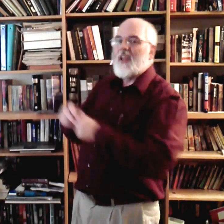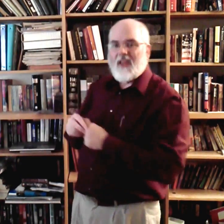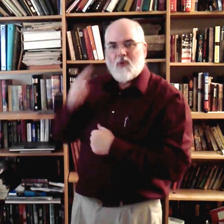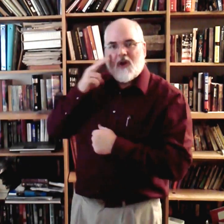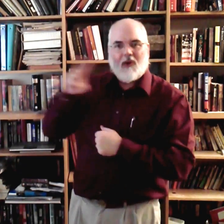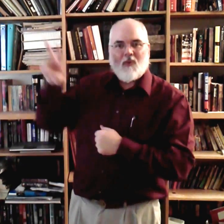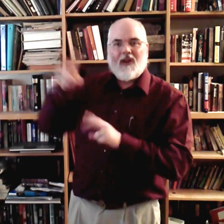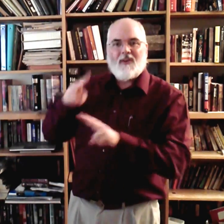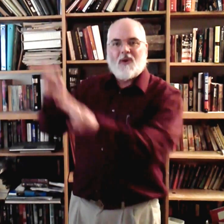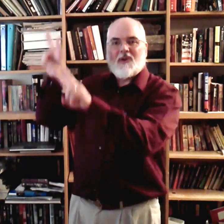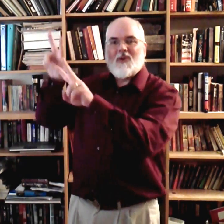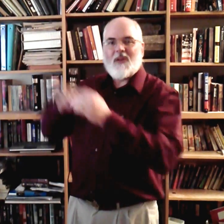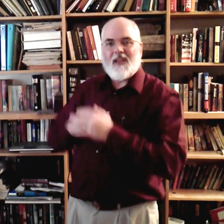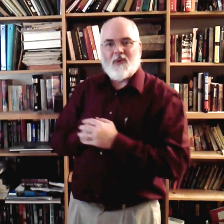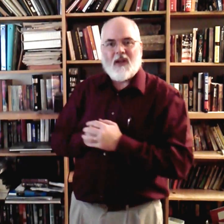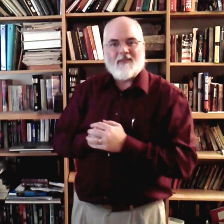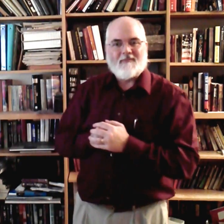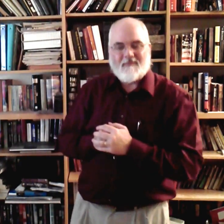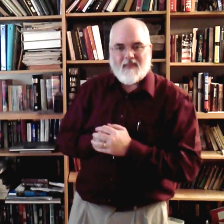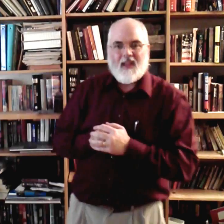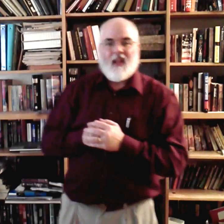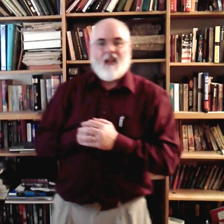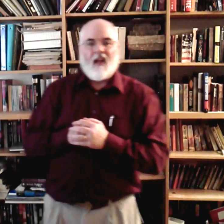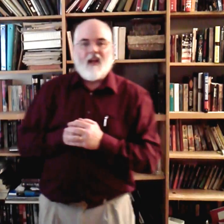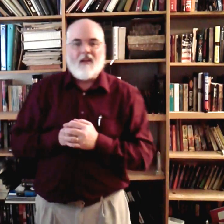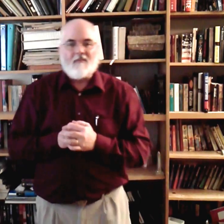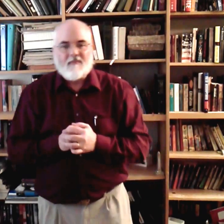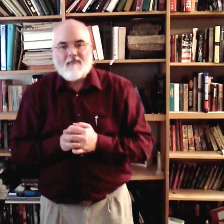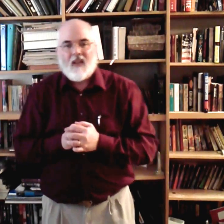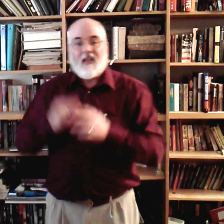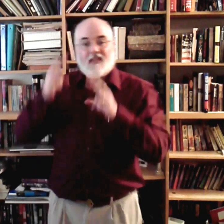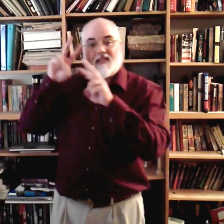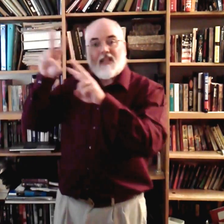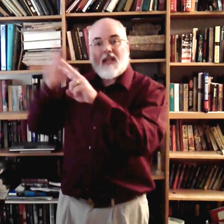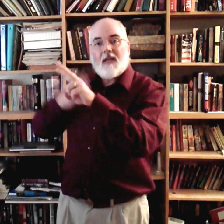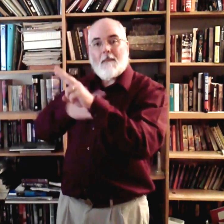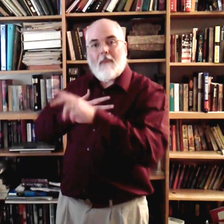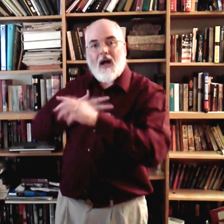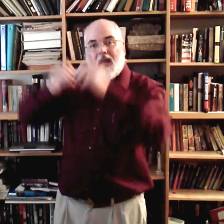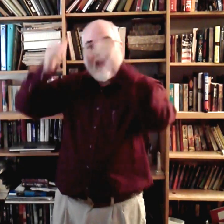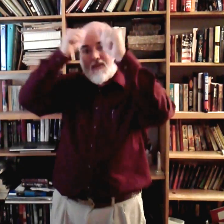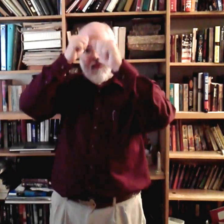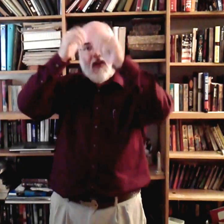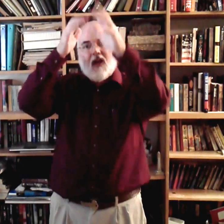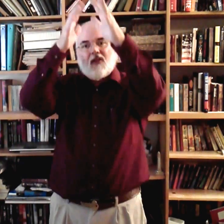If you want to do it with one or two. Either way. Um. See. My. Father.